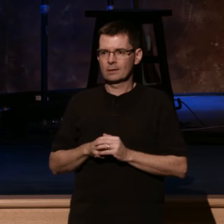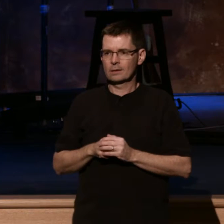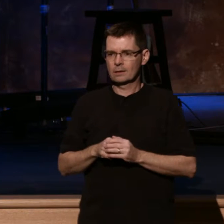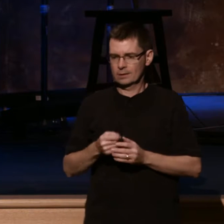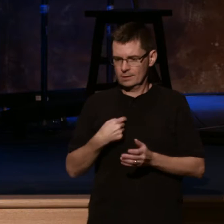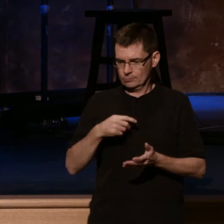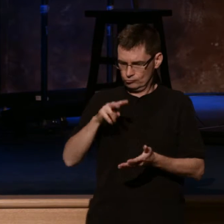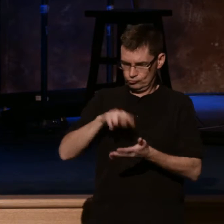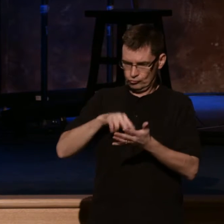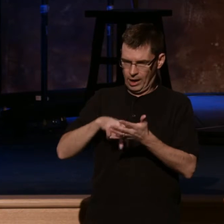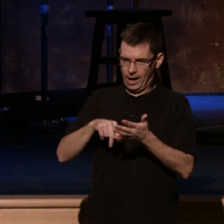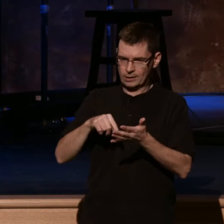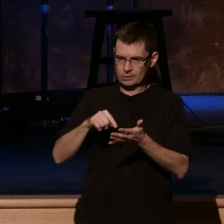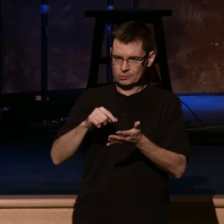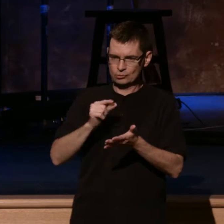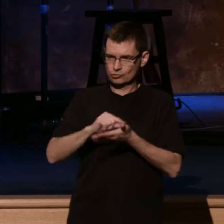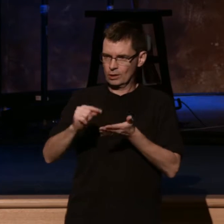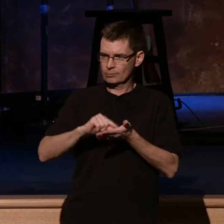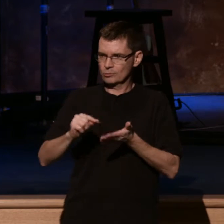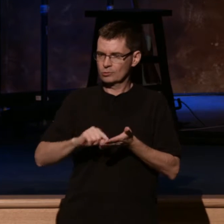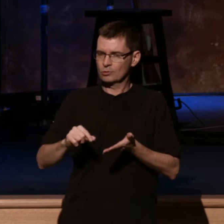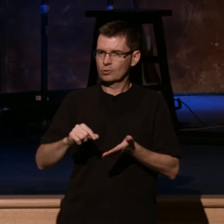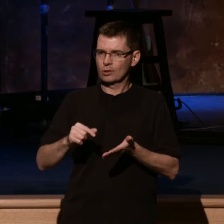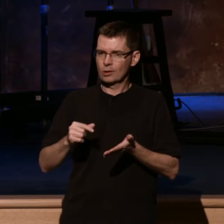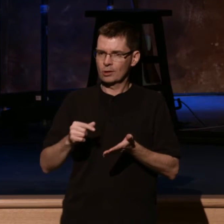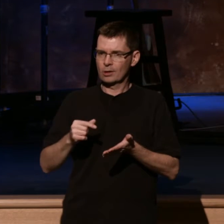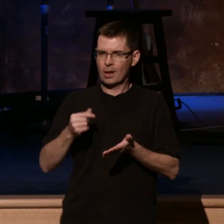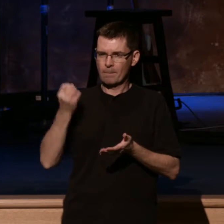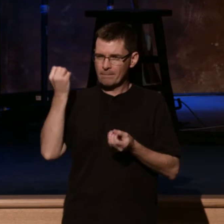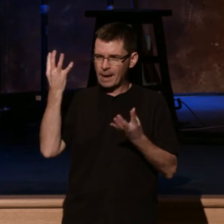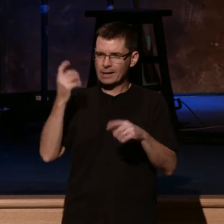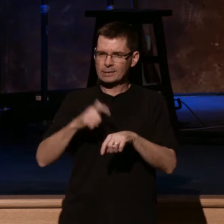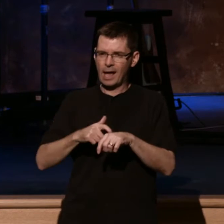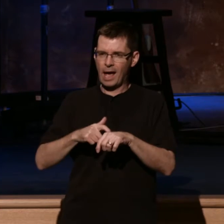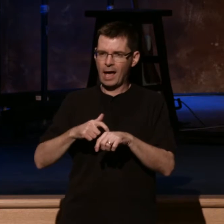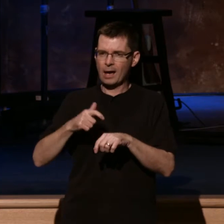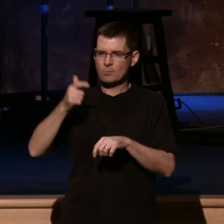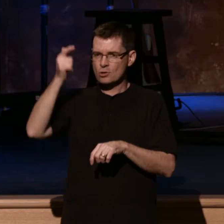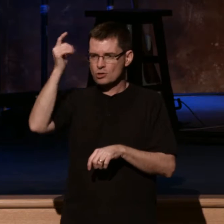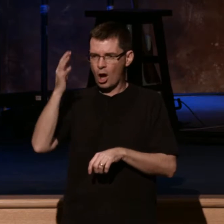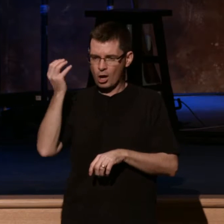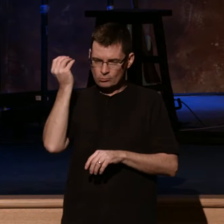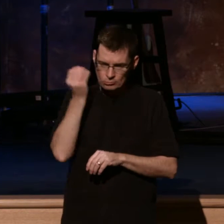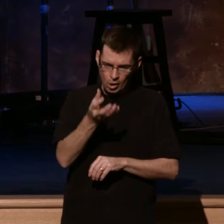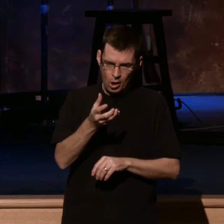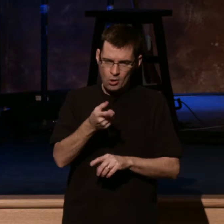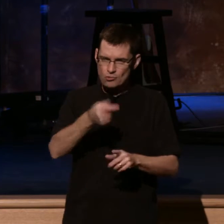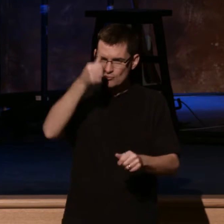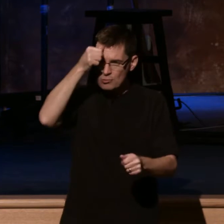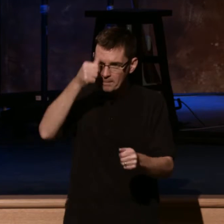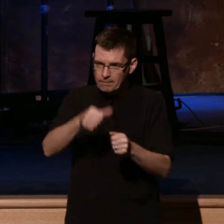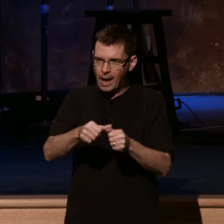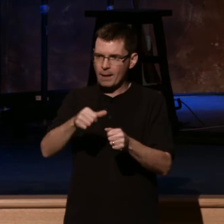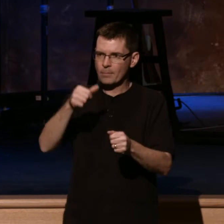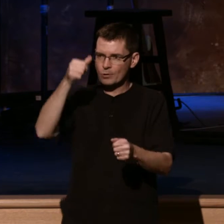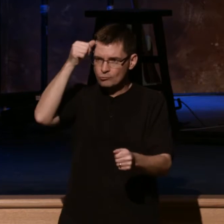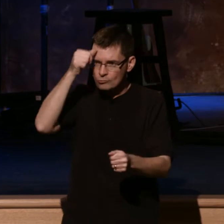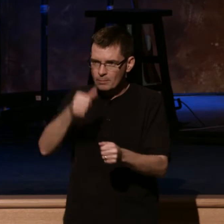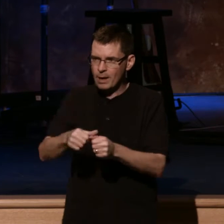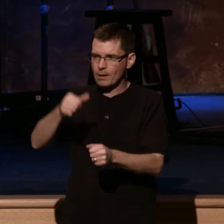Scripture again this year and how many times God told the children of Israel to memorialize these moments when he was at